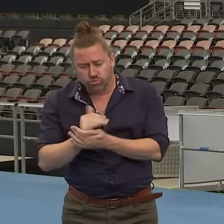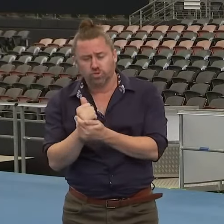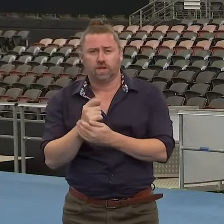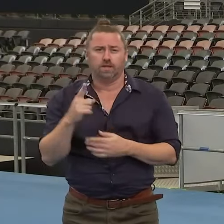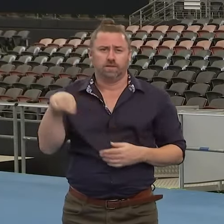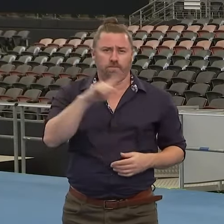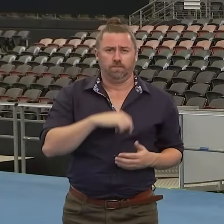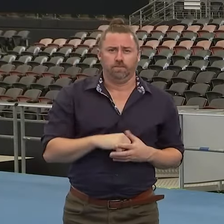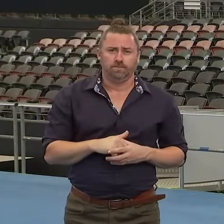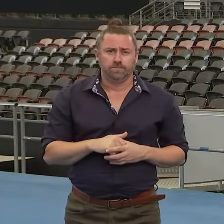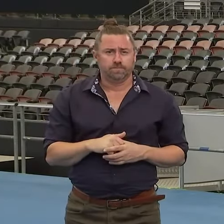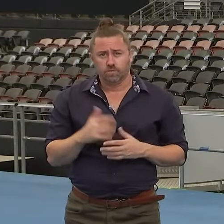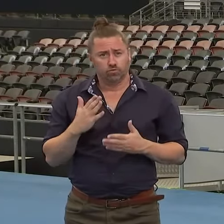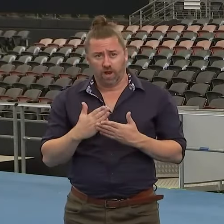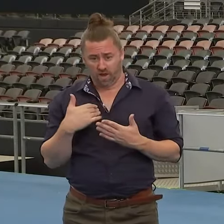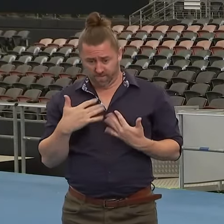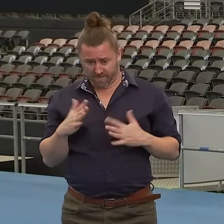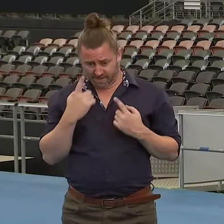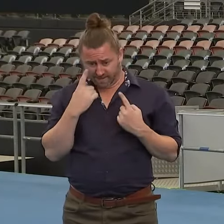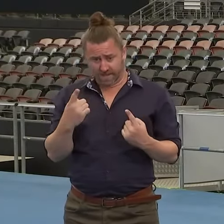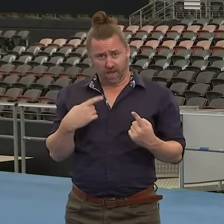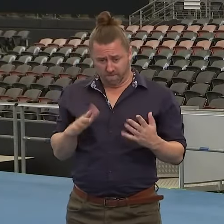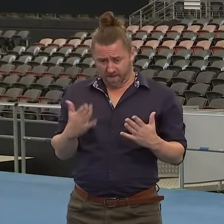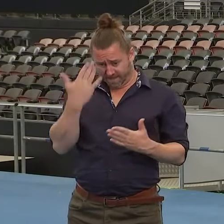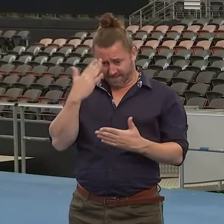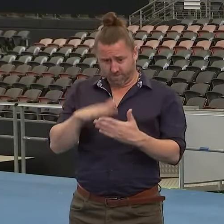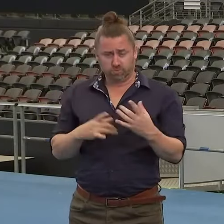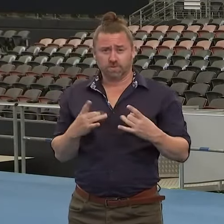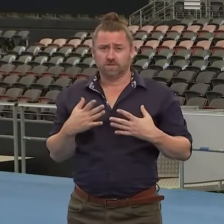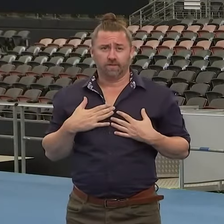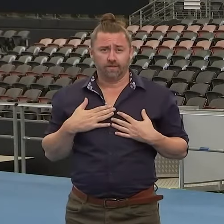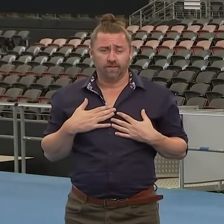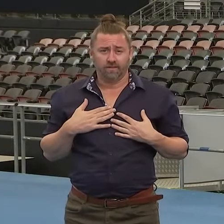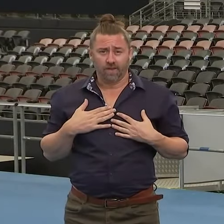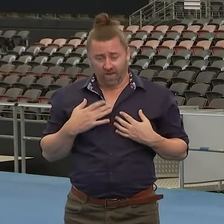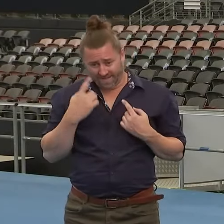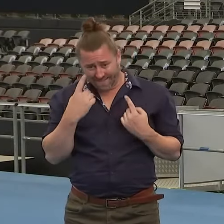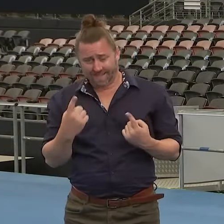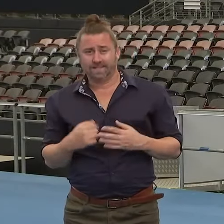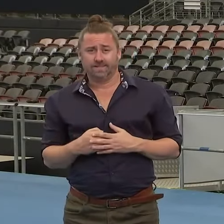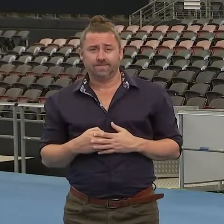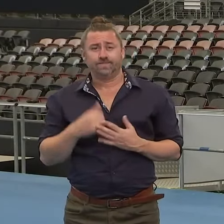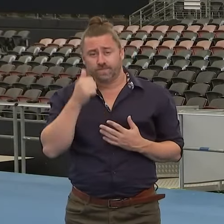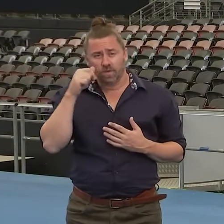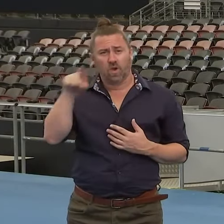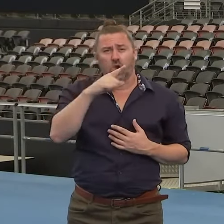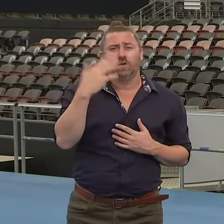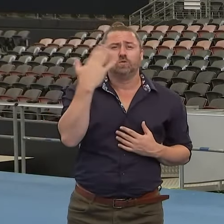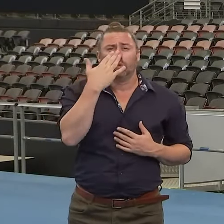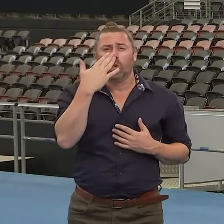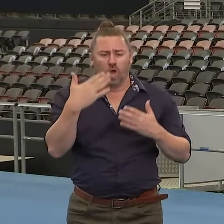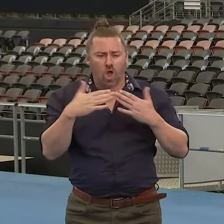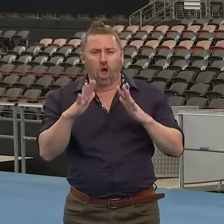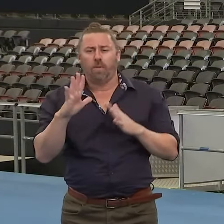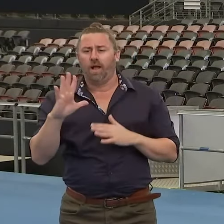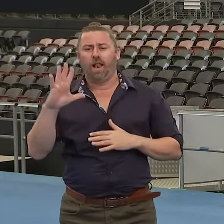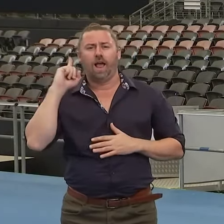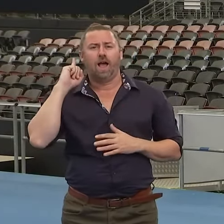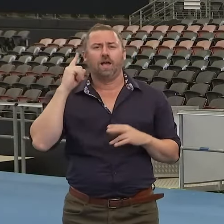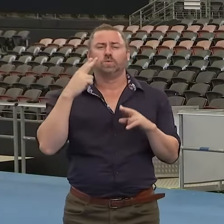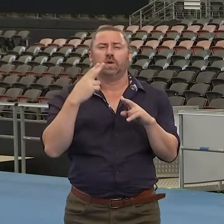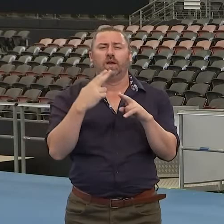as our teachers and staff in schools are doing. As you know, our schools are back for vulnerable and essential workers,